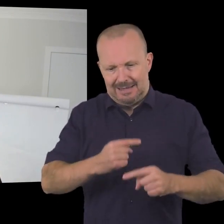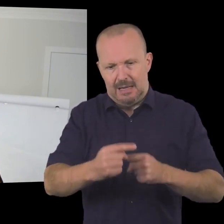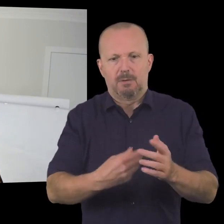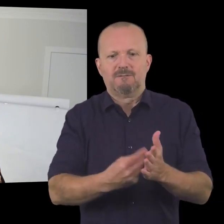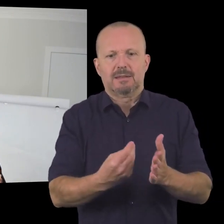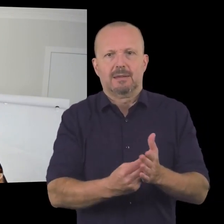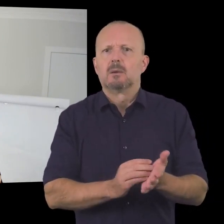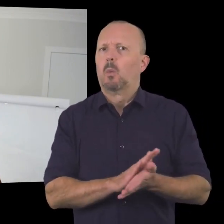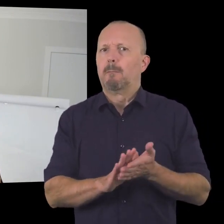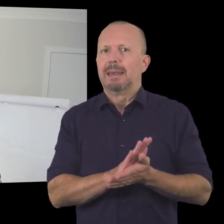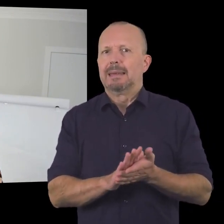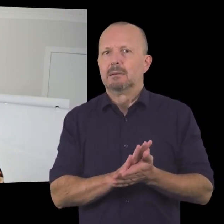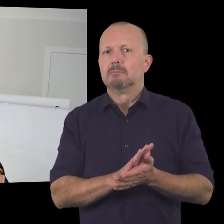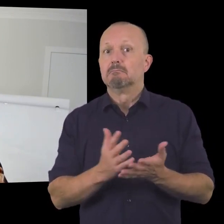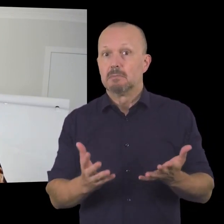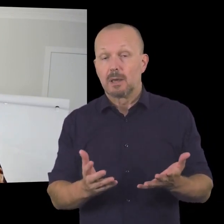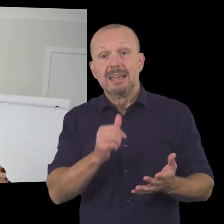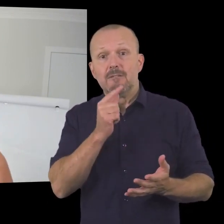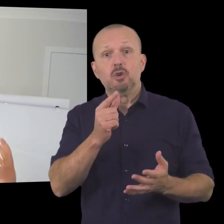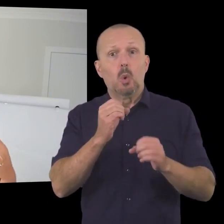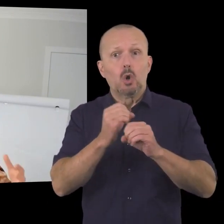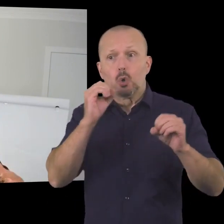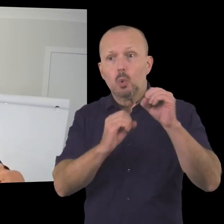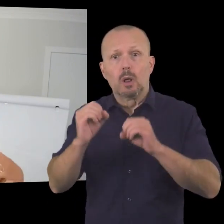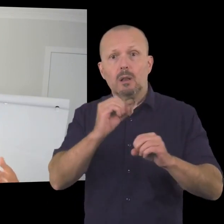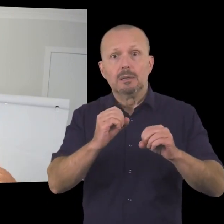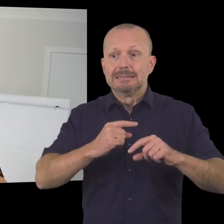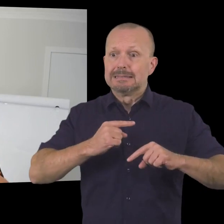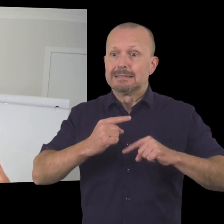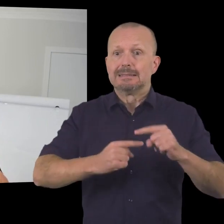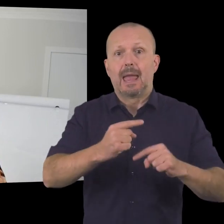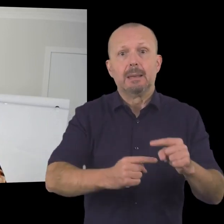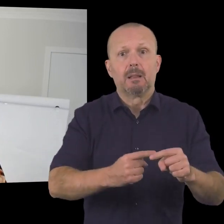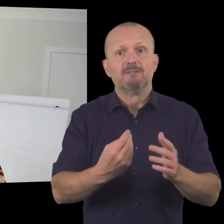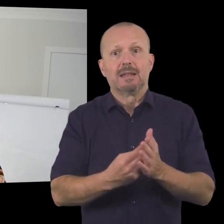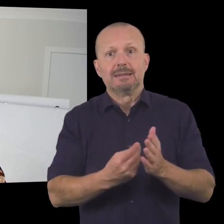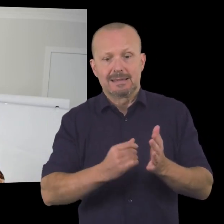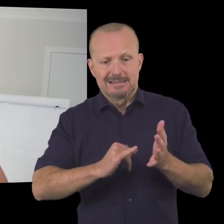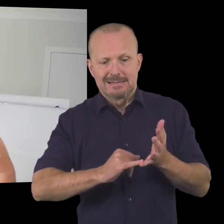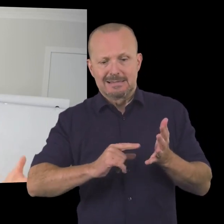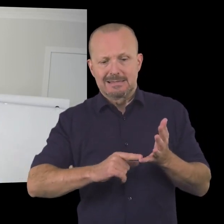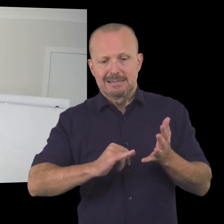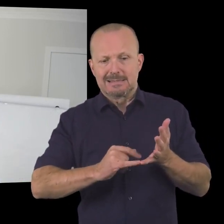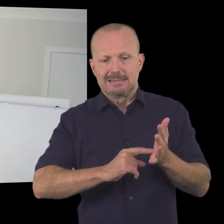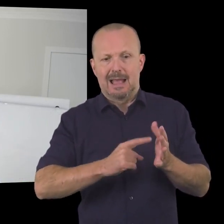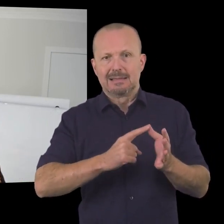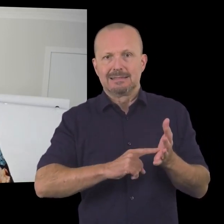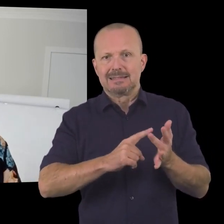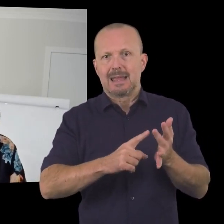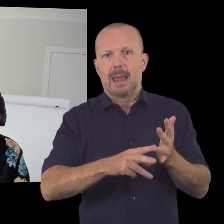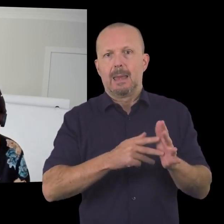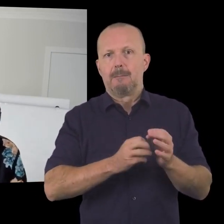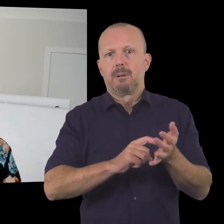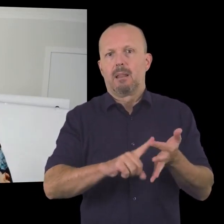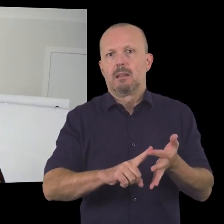i would love you to write this definition down and even if you google sustainable funding you get thousands and thousands of different